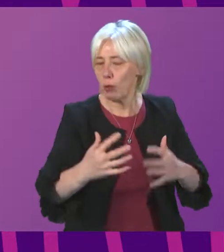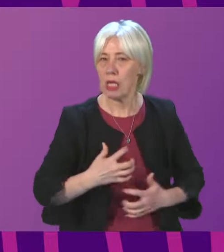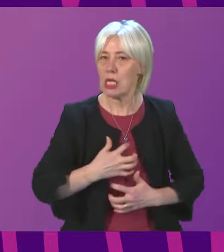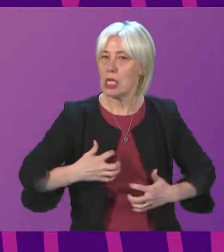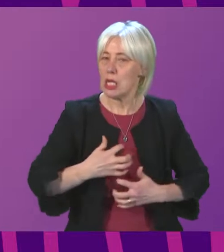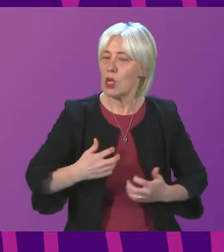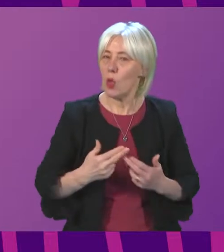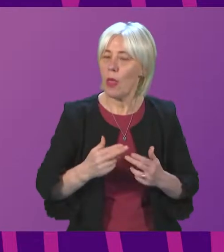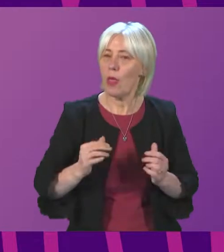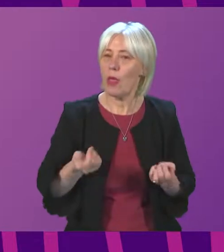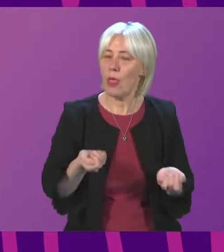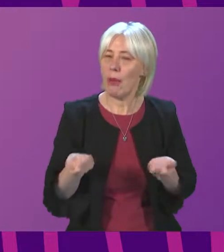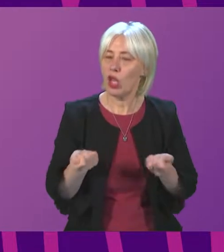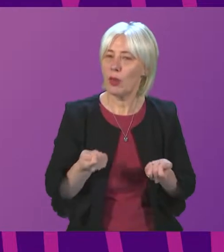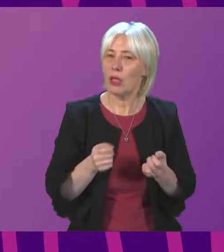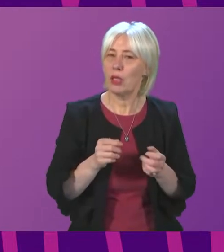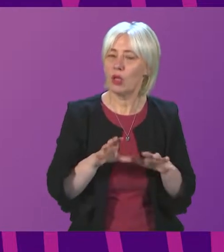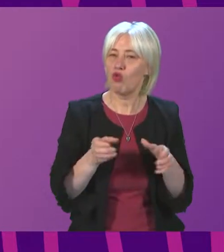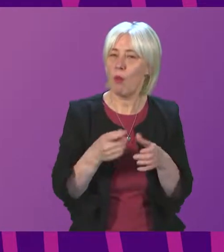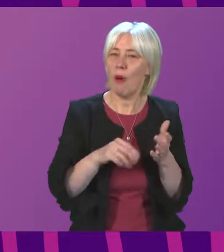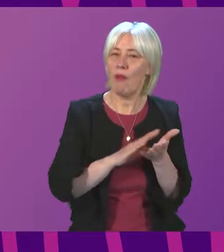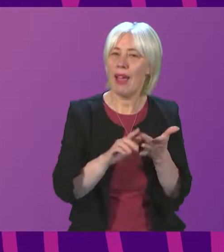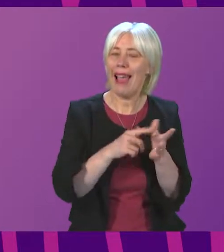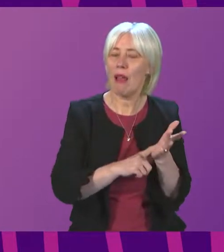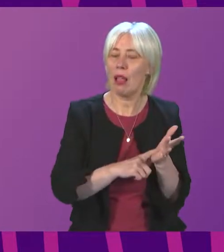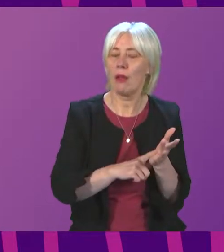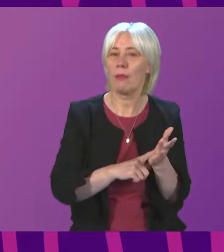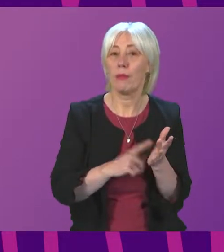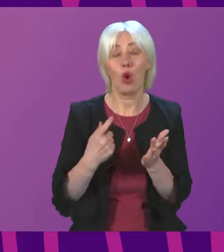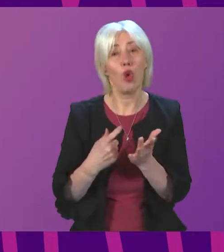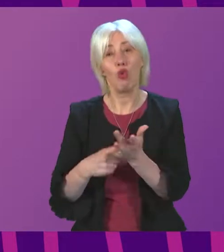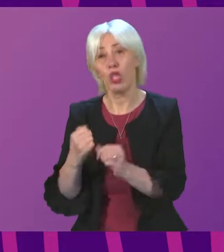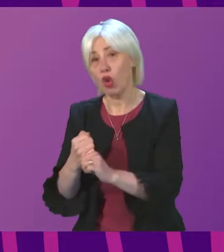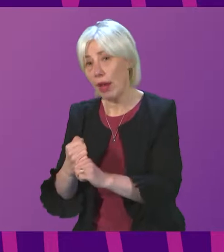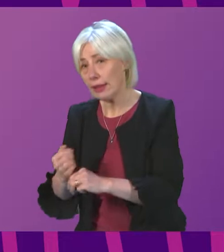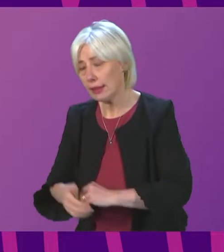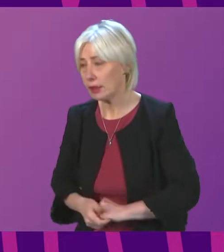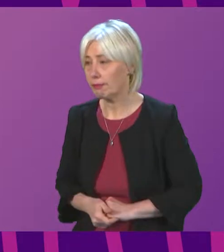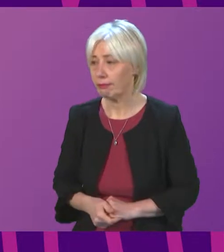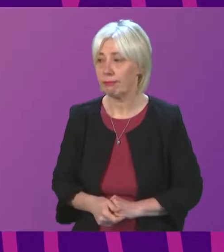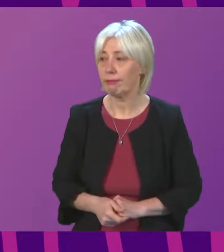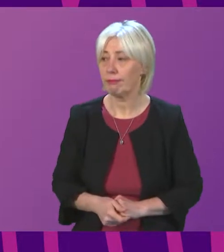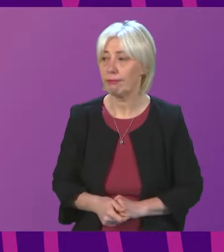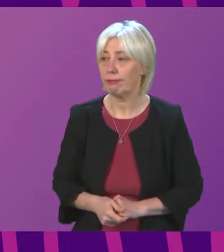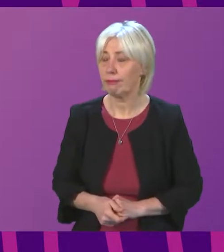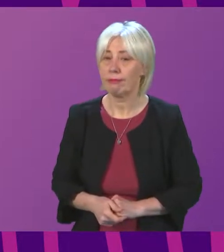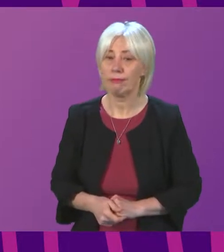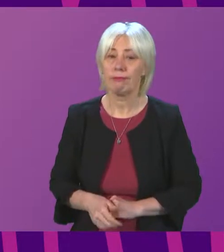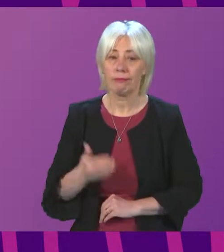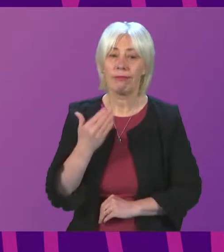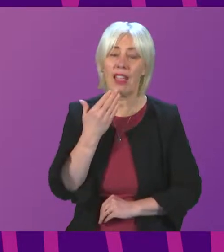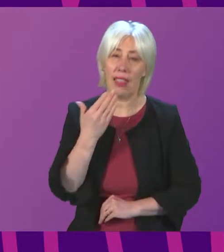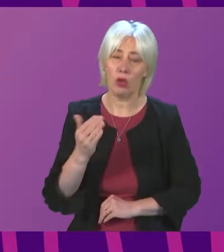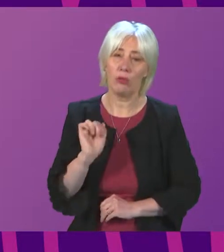Hiale management. Okay, thank you very much. Rhoda Grant. Thank you, Convener, and I agree with